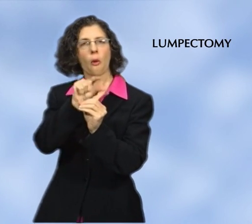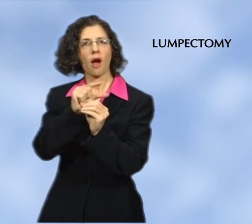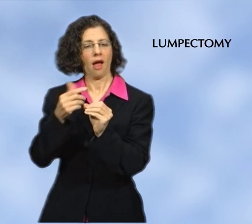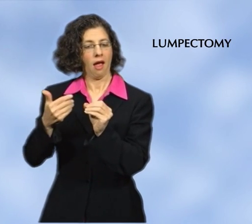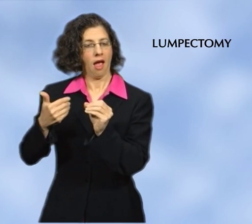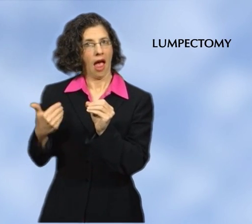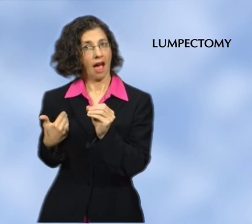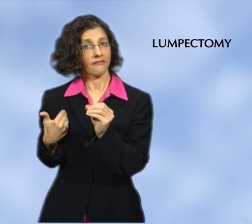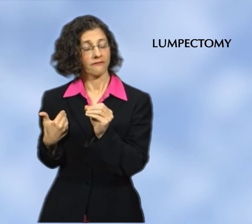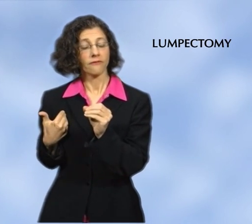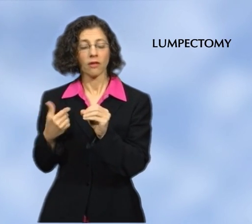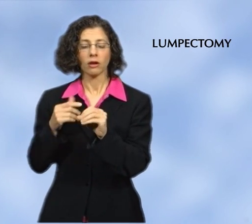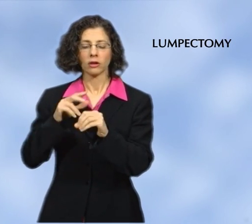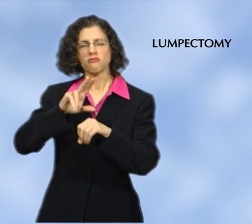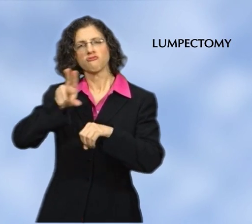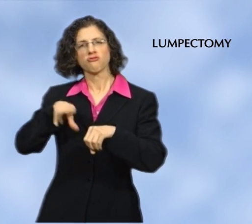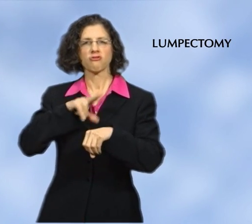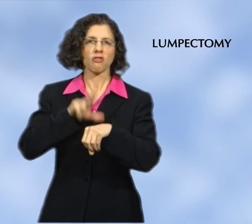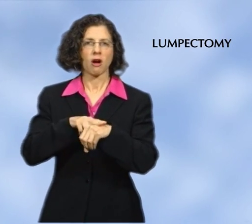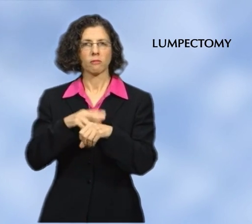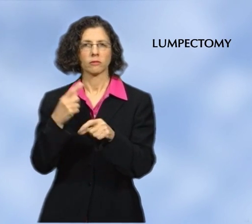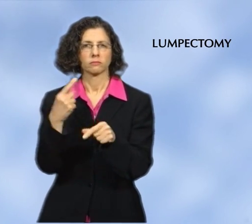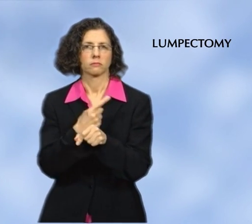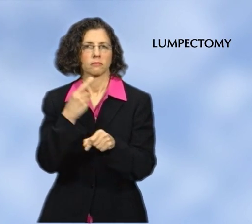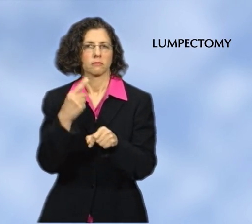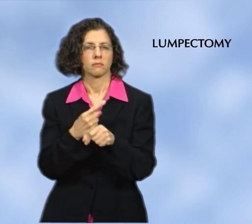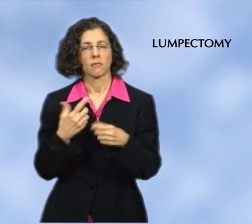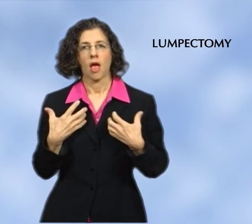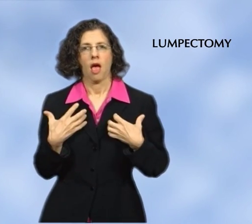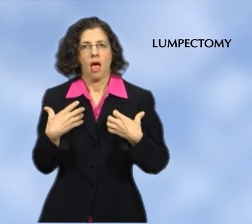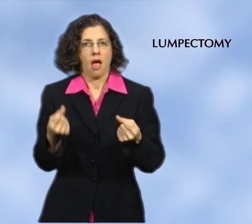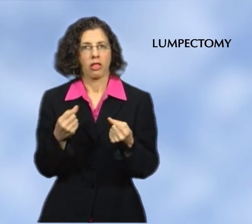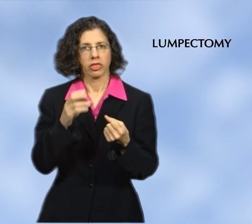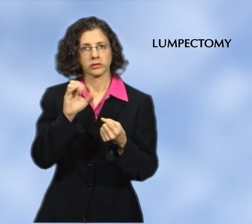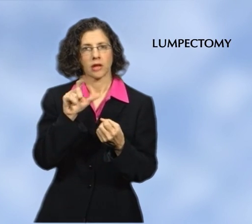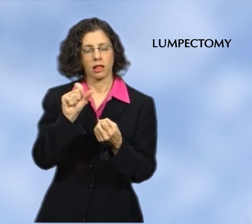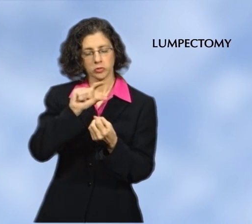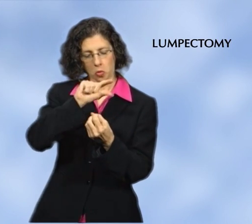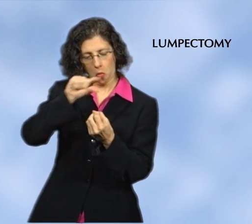with the surrounding border of normal healthy breast tissue.